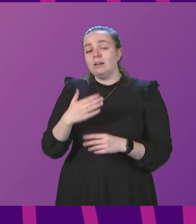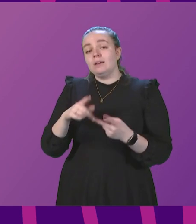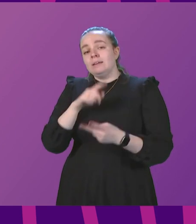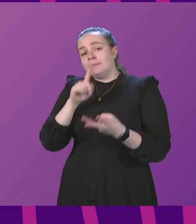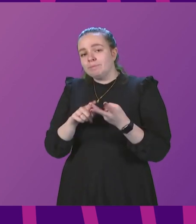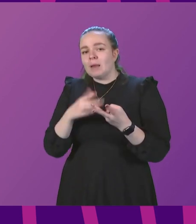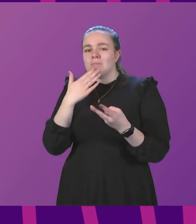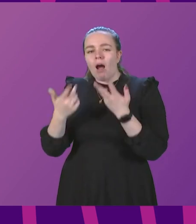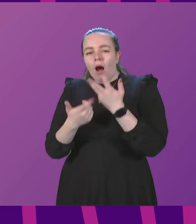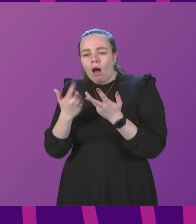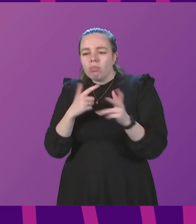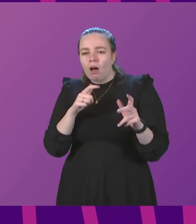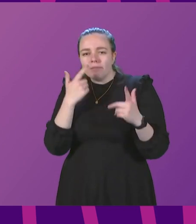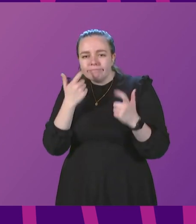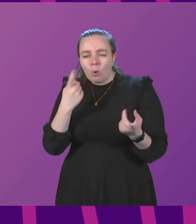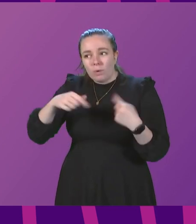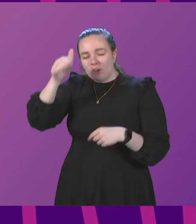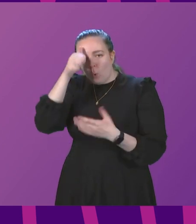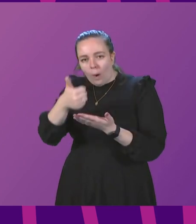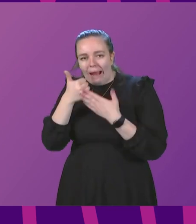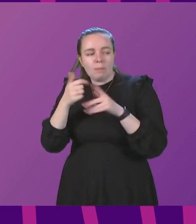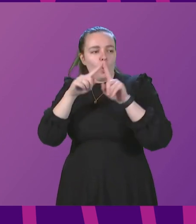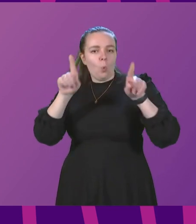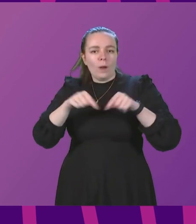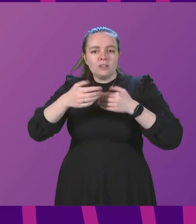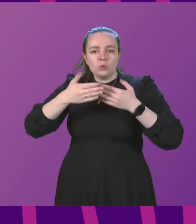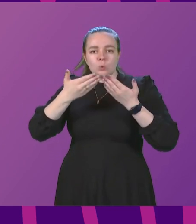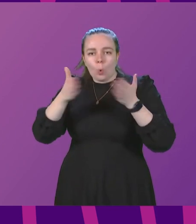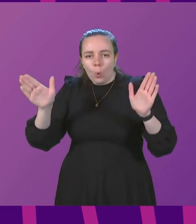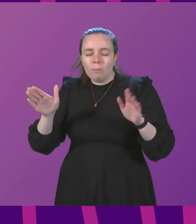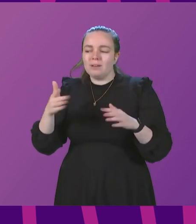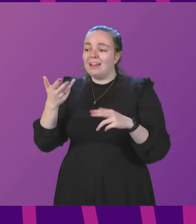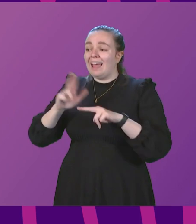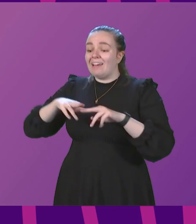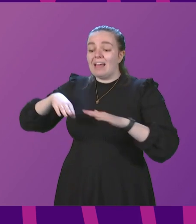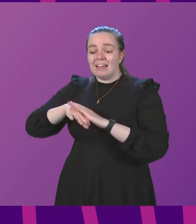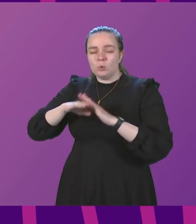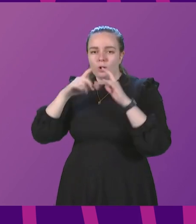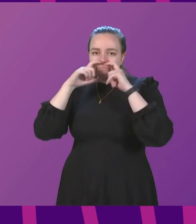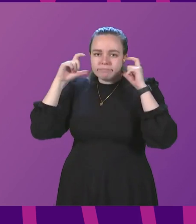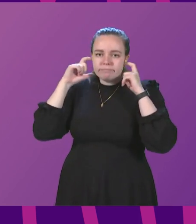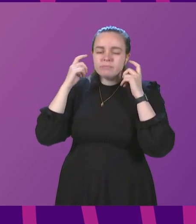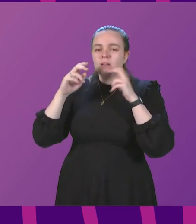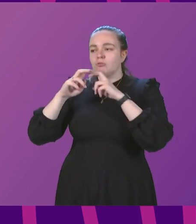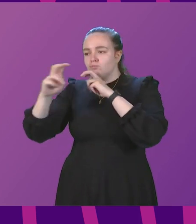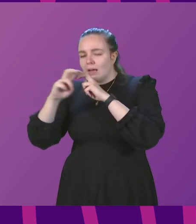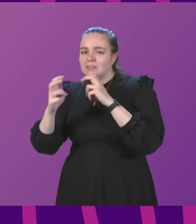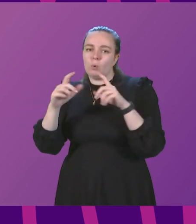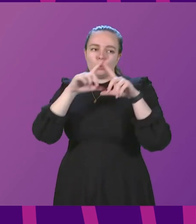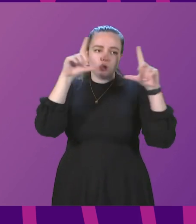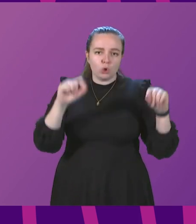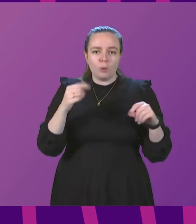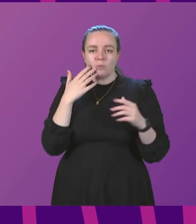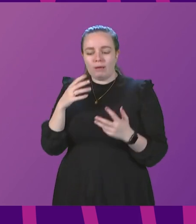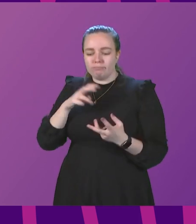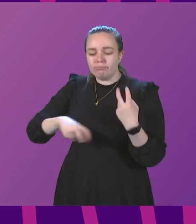other precautions that we do know make a difference. Keep windows open if you are meeting indoors, wear a face covering on public transport, in shops and when